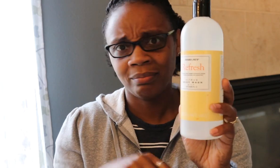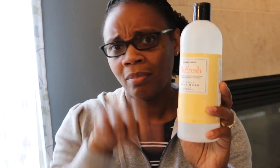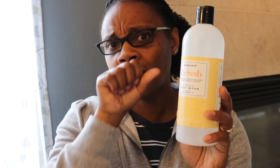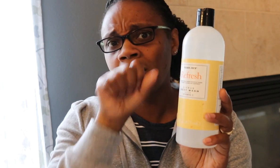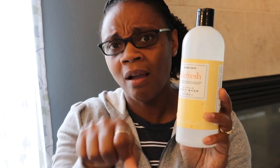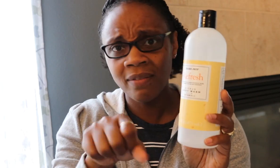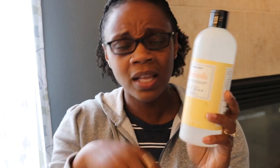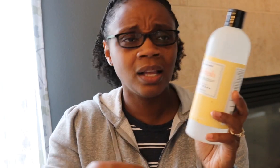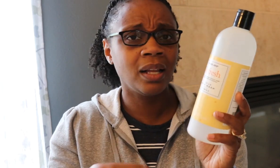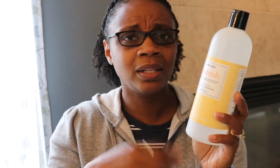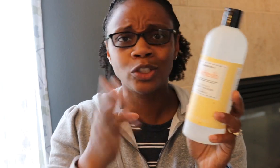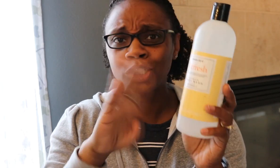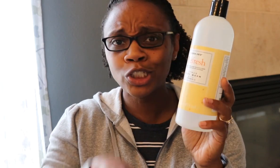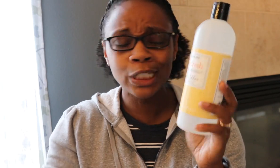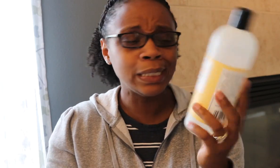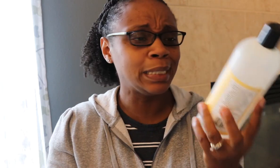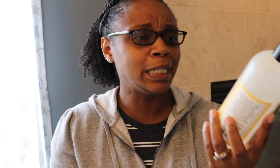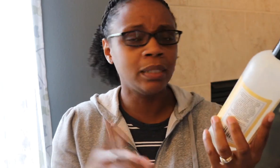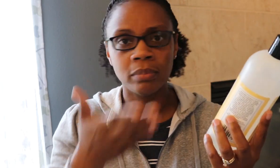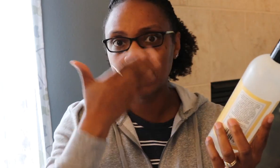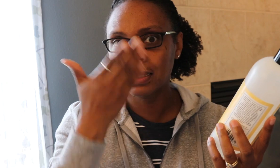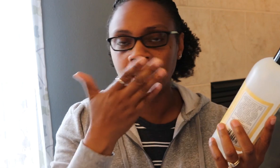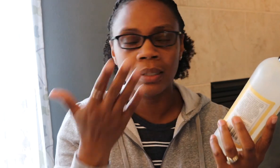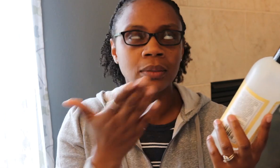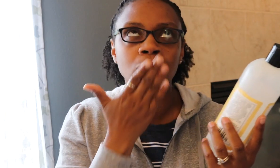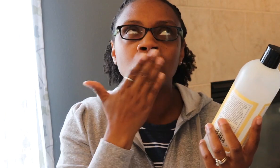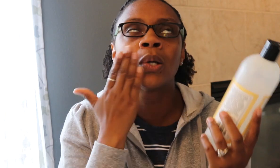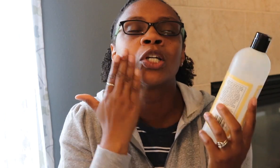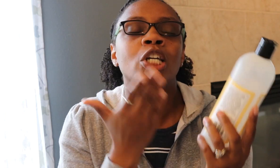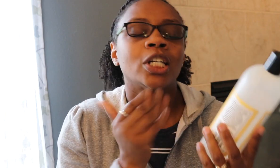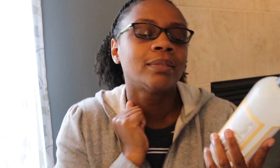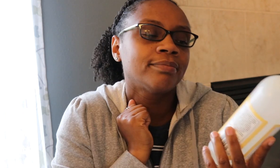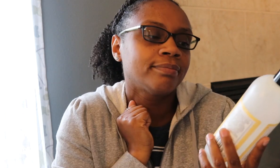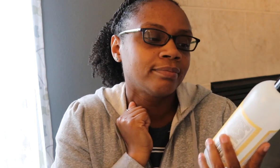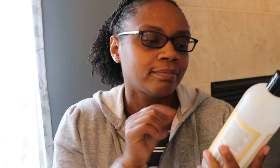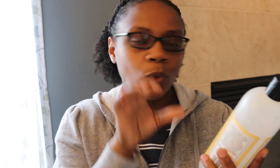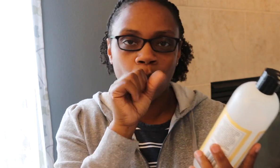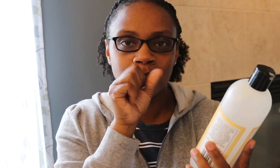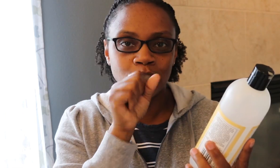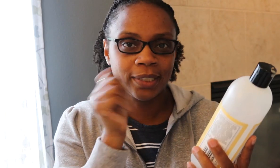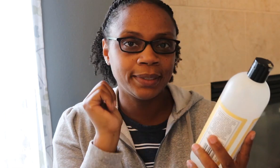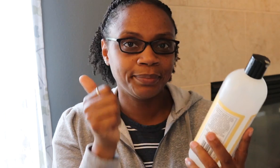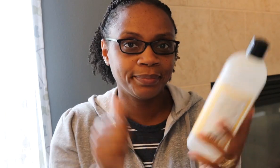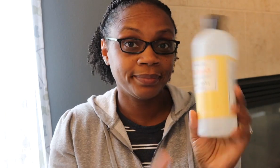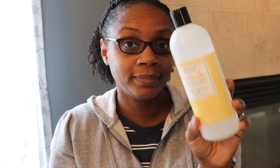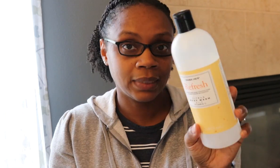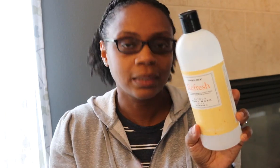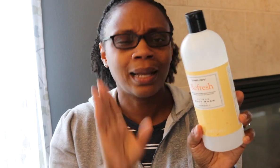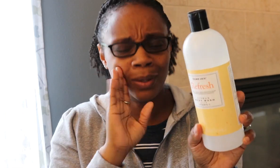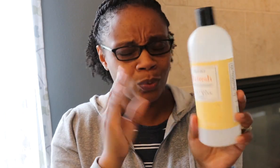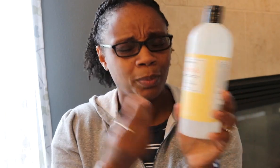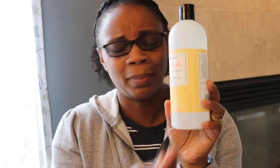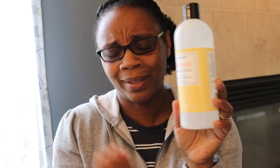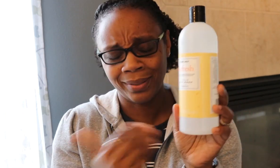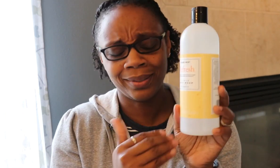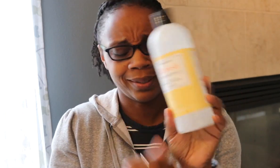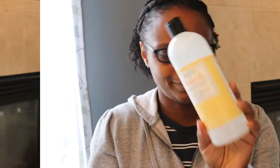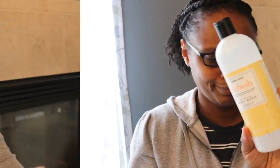I think I've mentioned this a few times. It is cheap, available at Trader Joe's and I love the orange scent. I will certainly